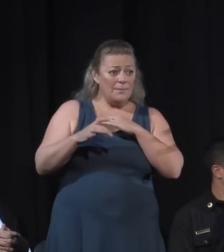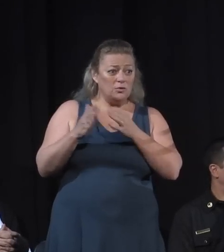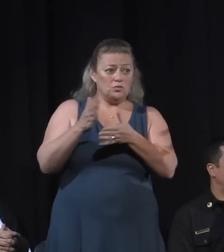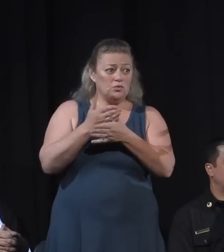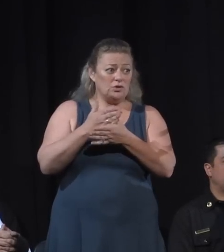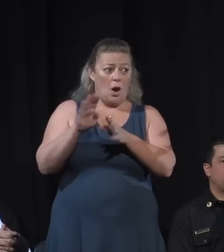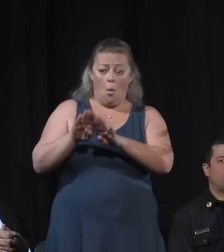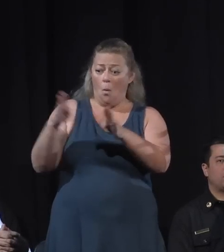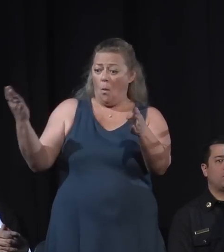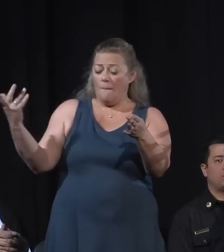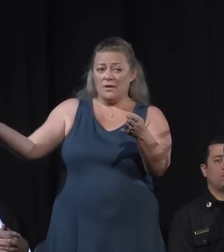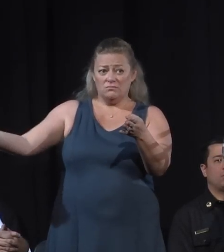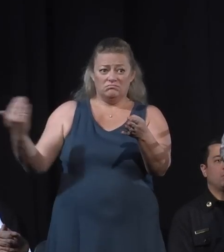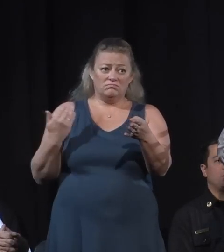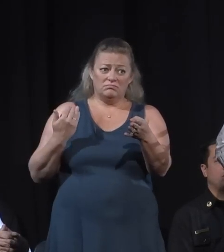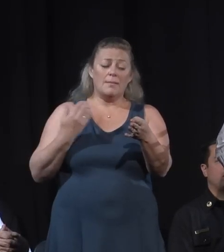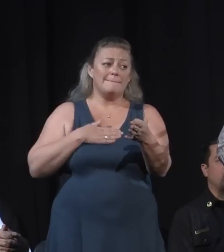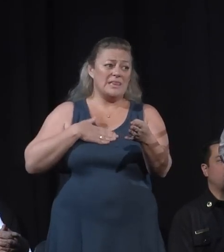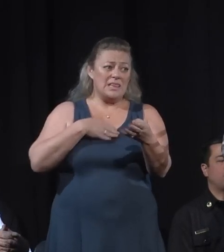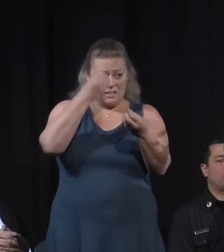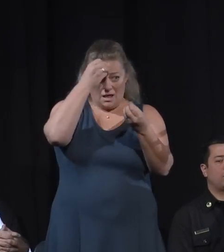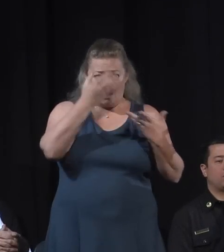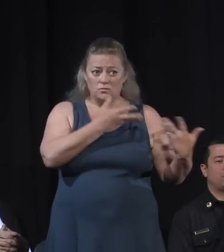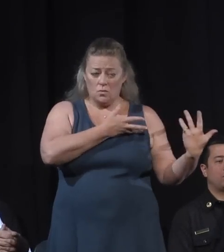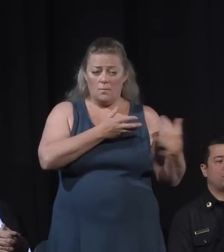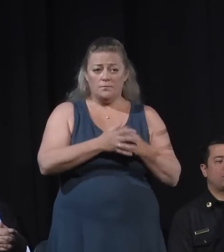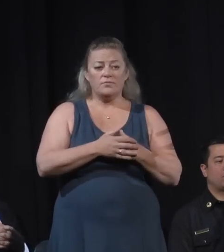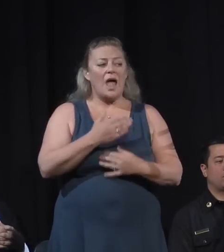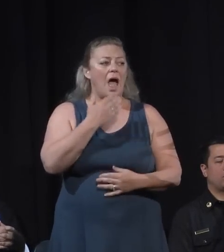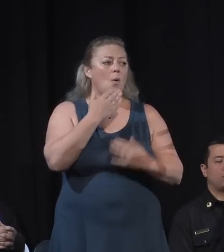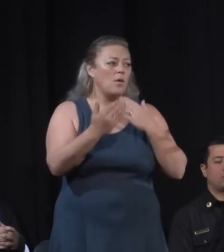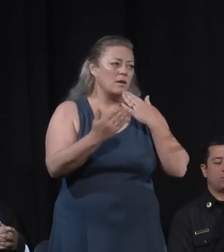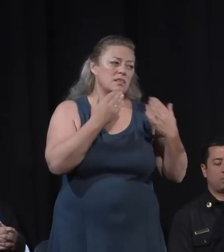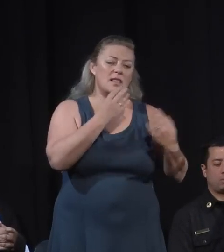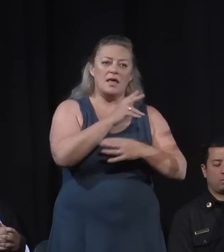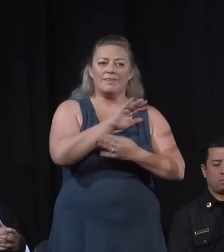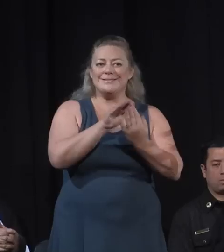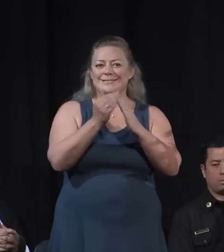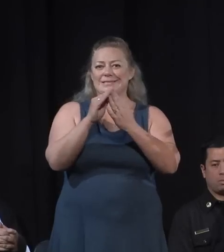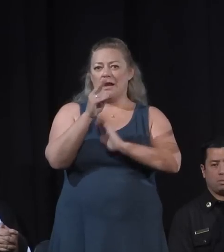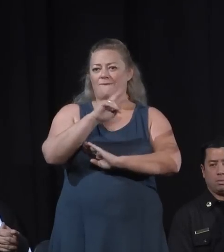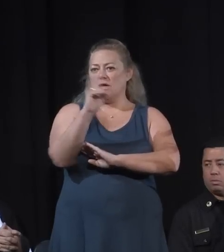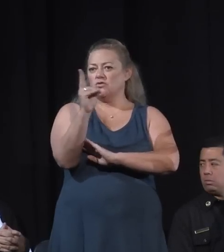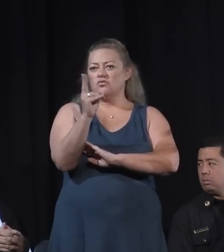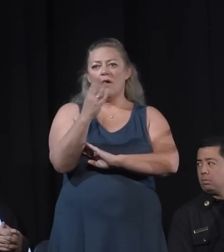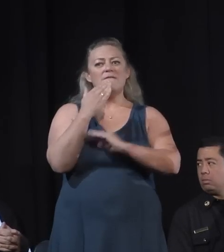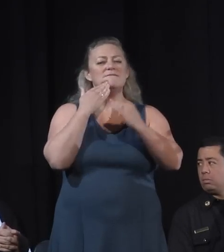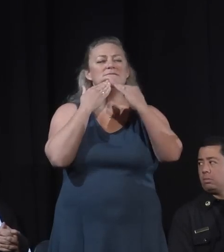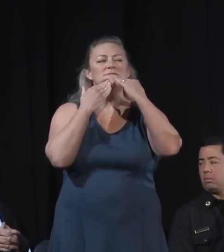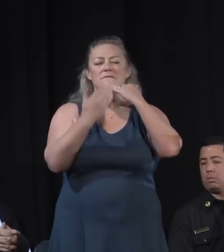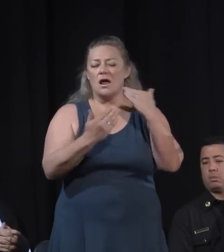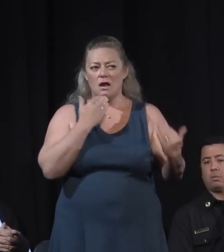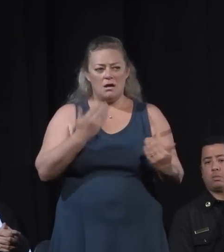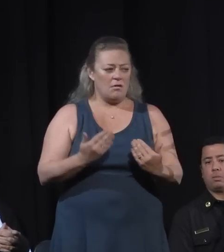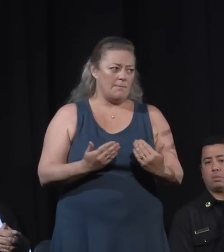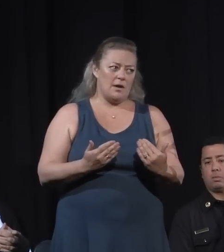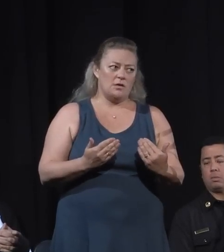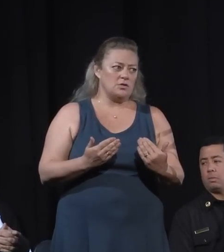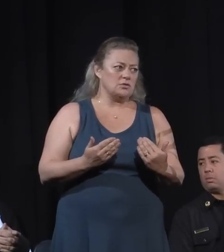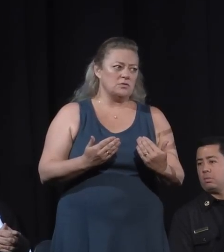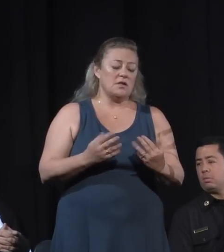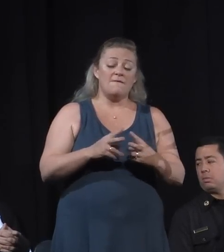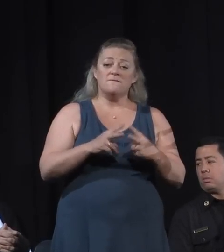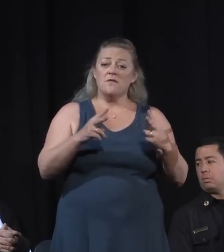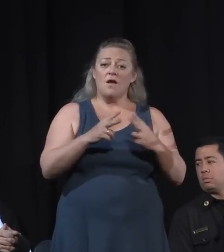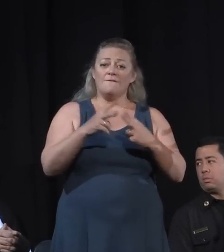Ventura very much. This was a very important first step. And for us to be able to coordinate so well